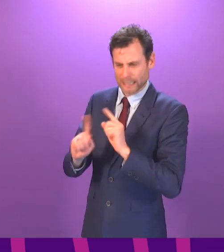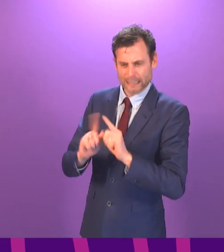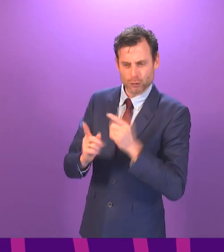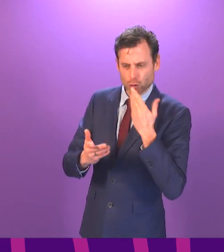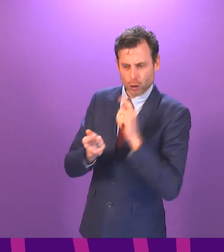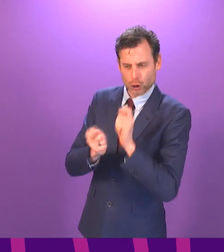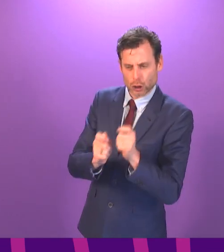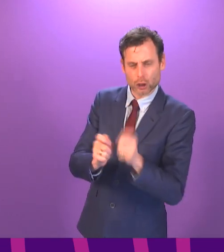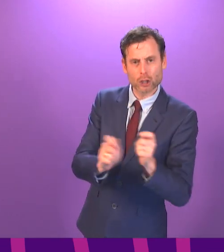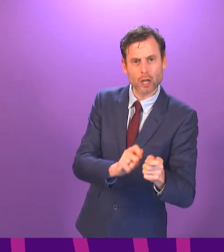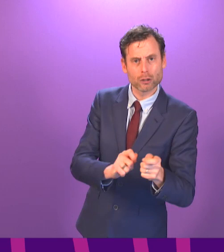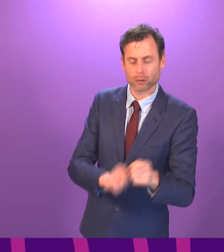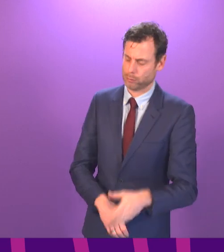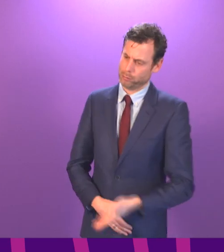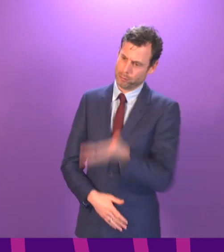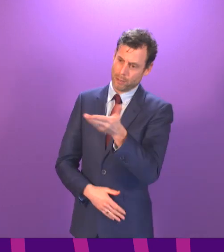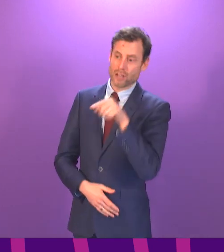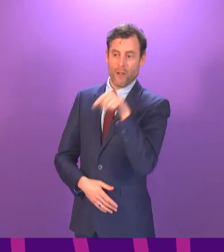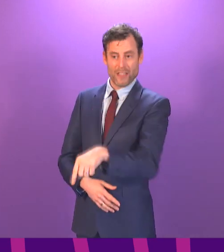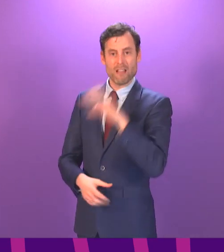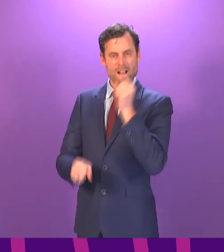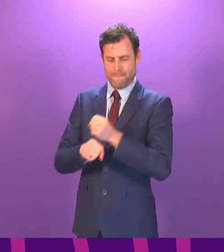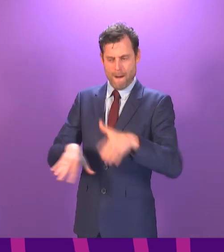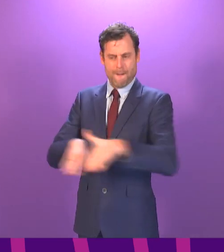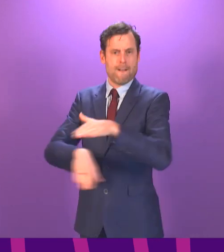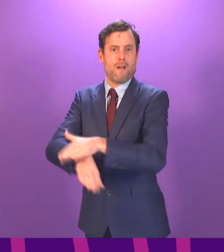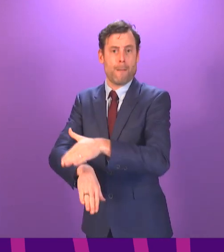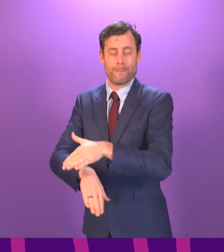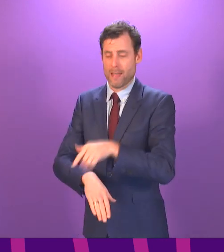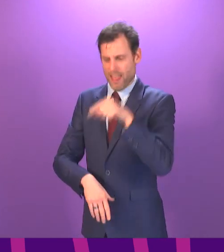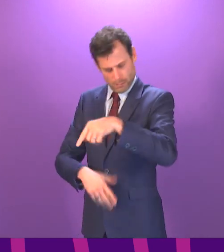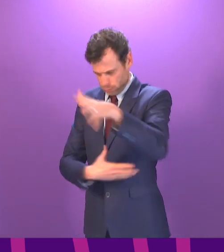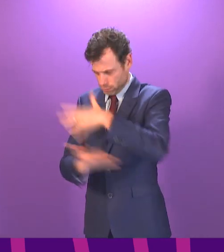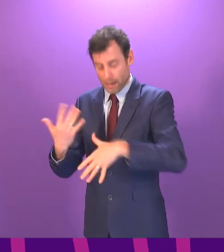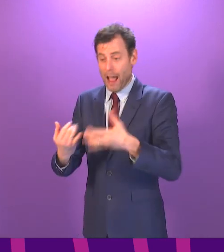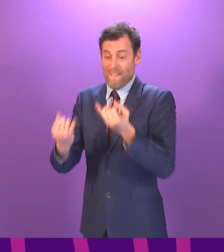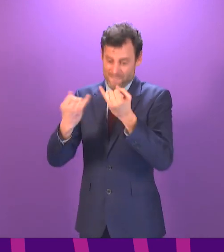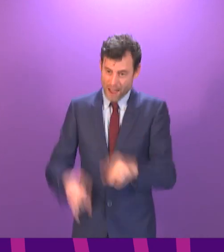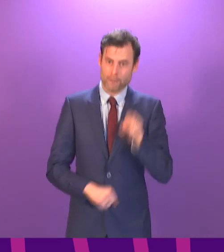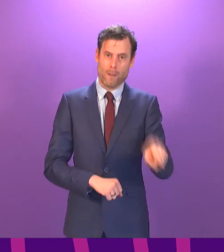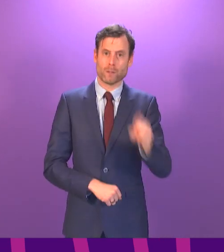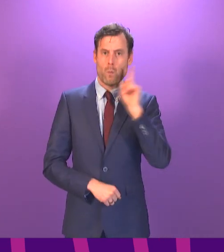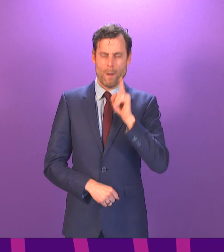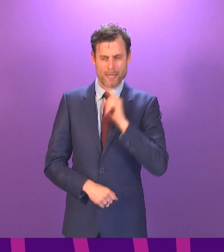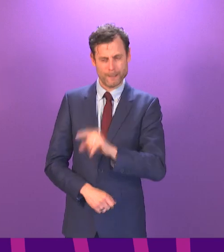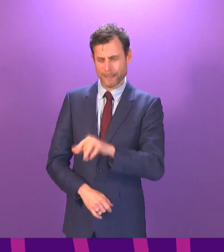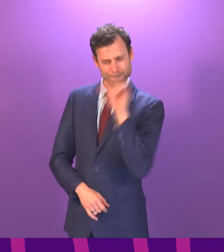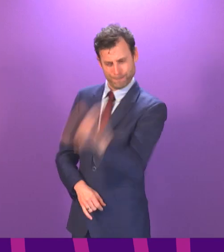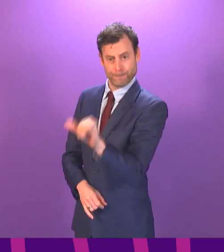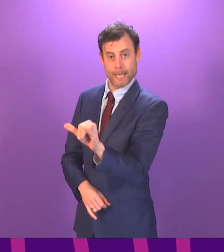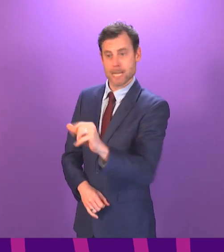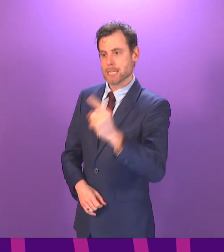taxpayers' money and a cover-up at the heart of government. And this whole affair stinks to high heaven. And someone should take